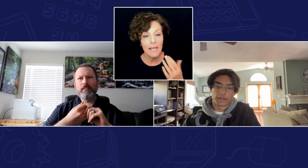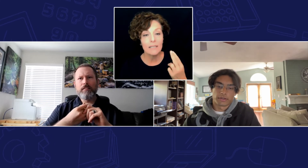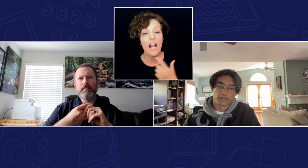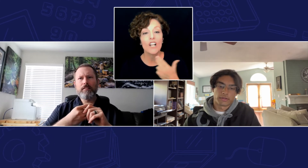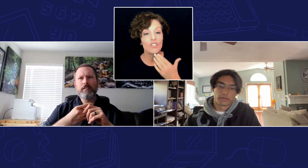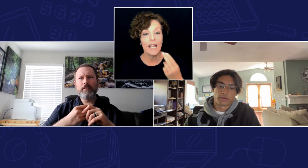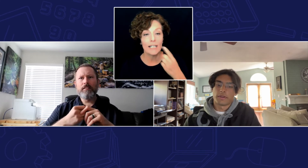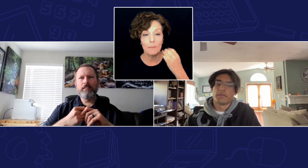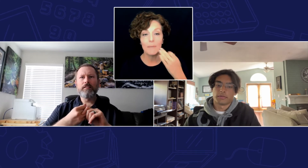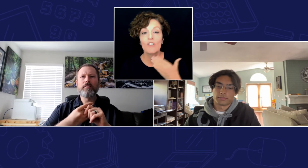your favorite